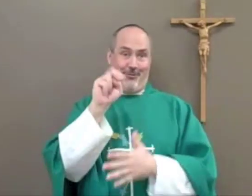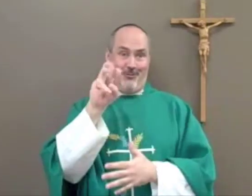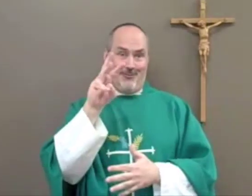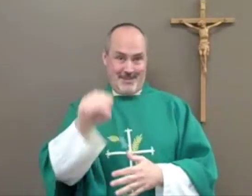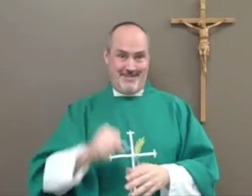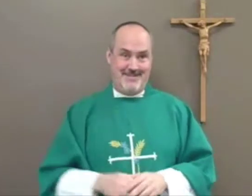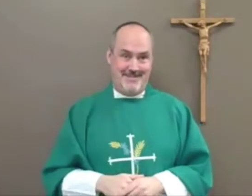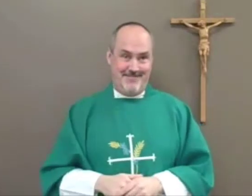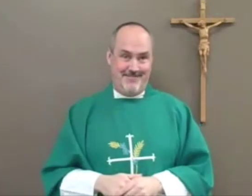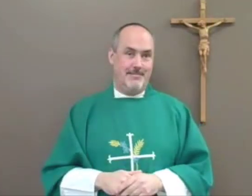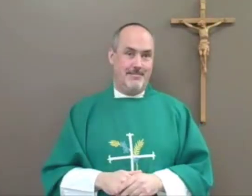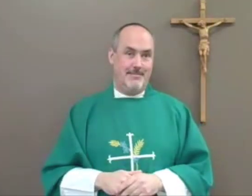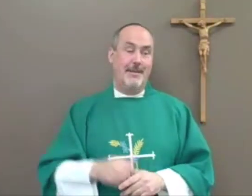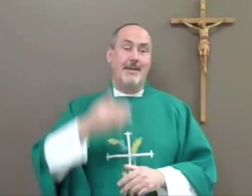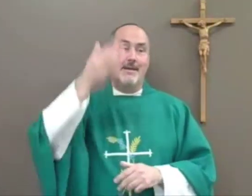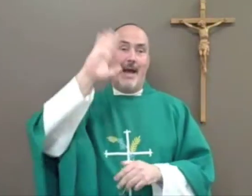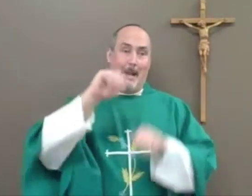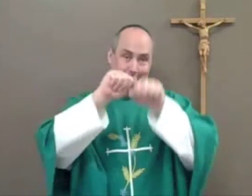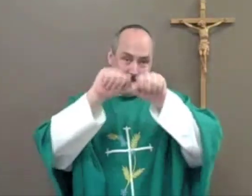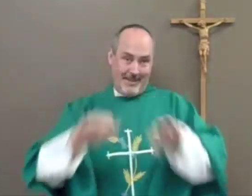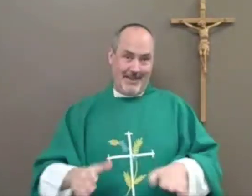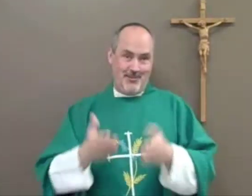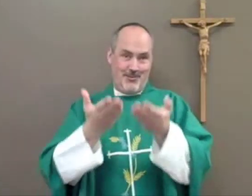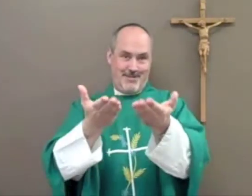his good news. God bless you all. God bless